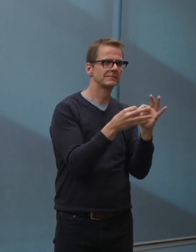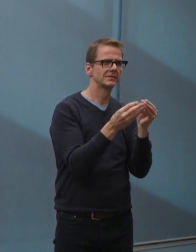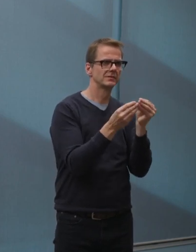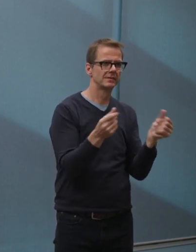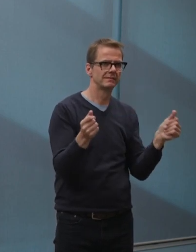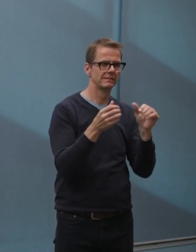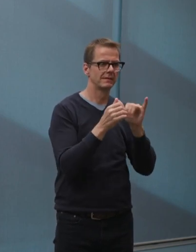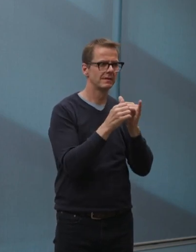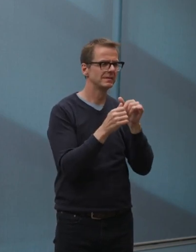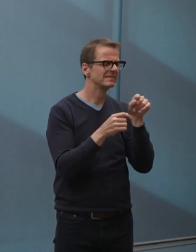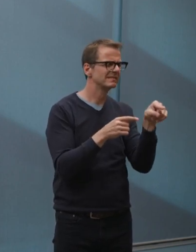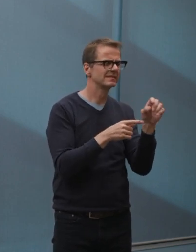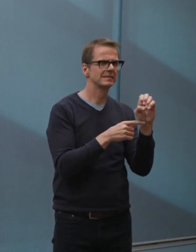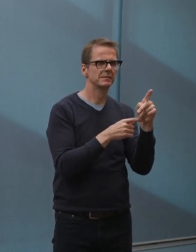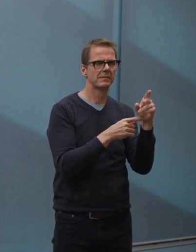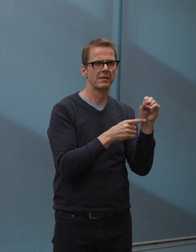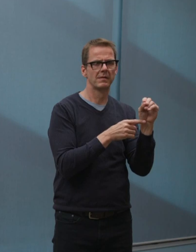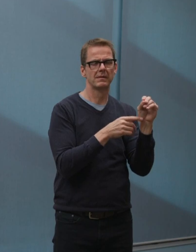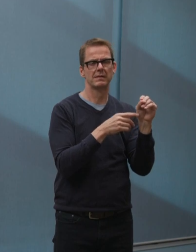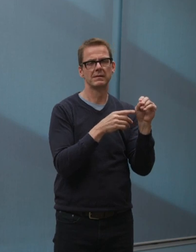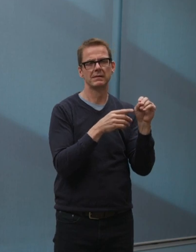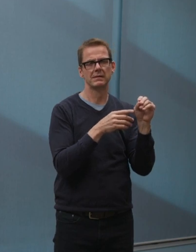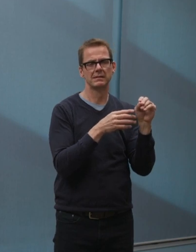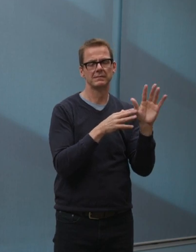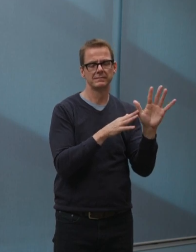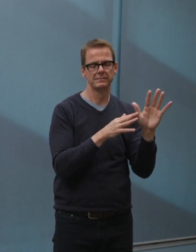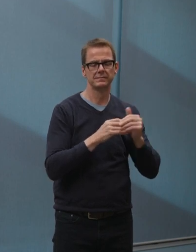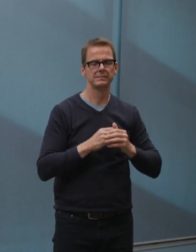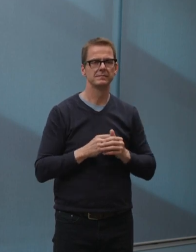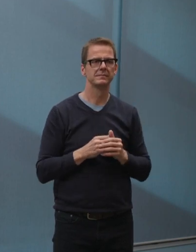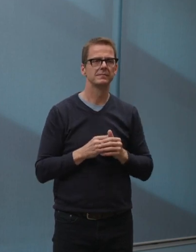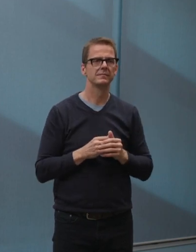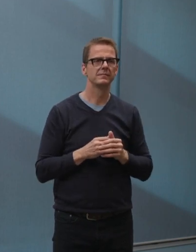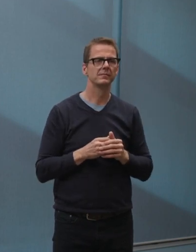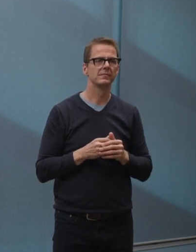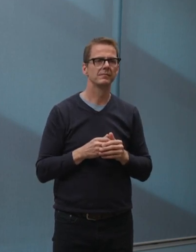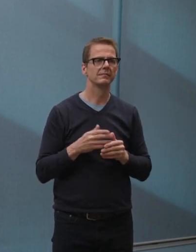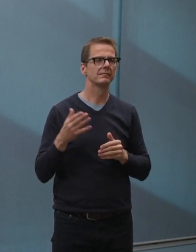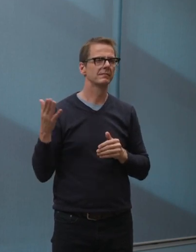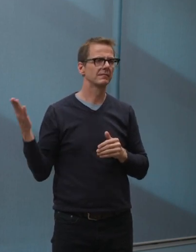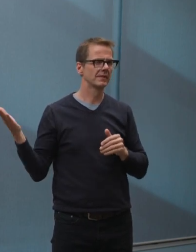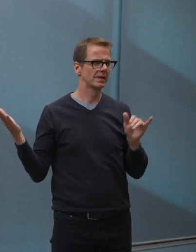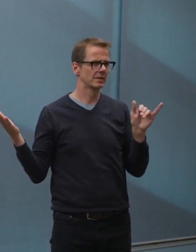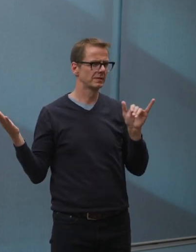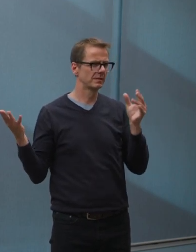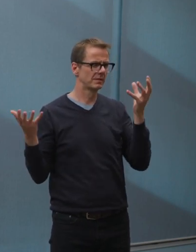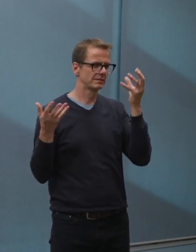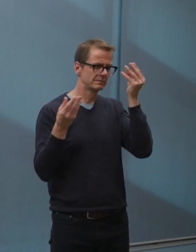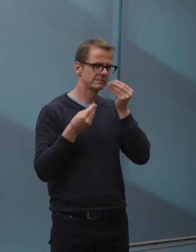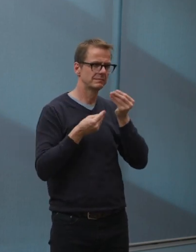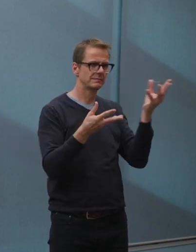up our emergency advisory committee meeting to Wednesday to sort